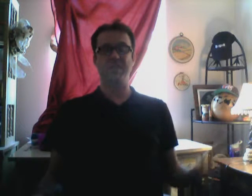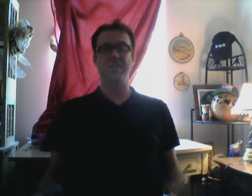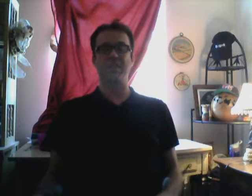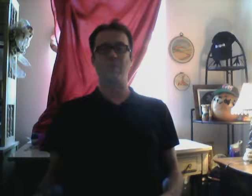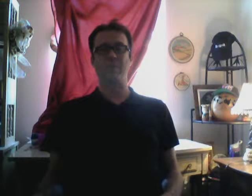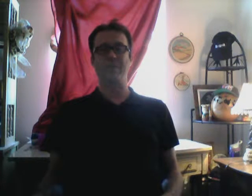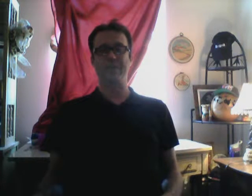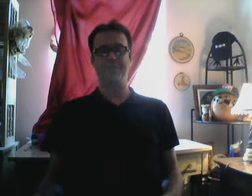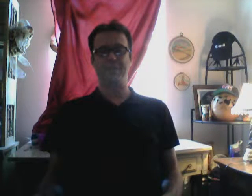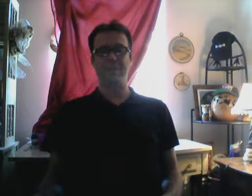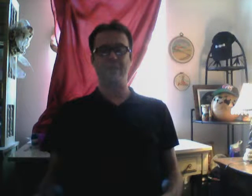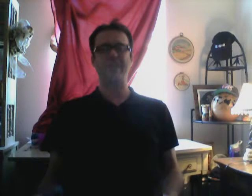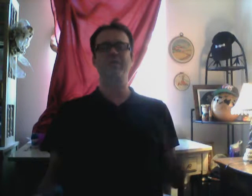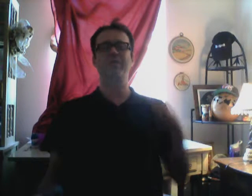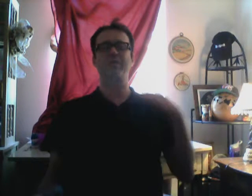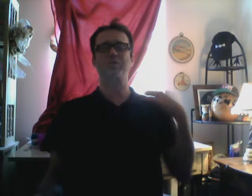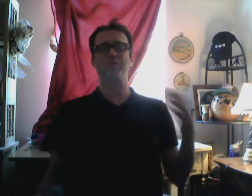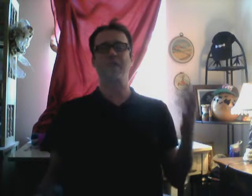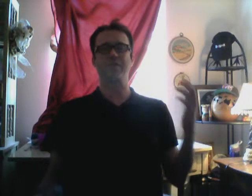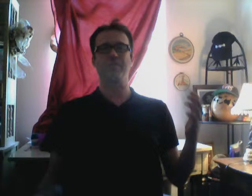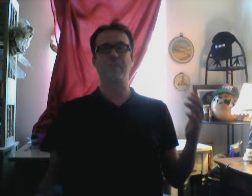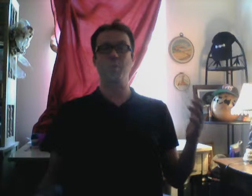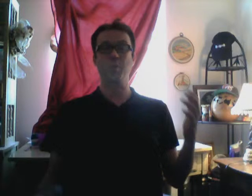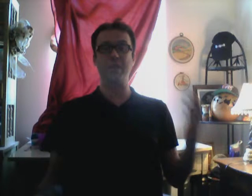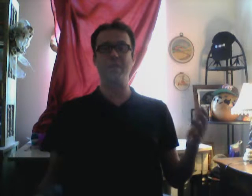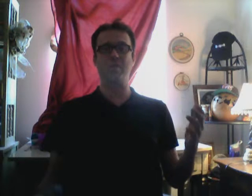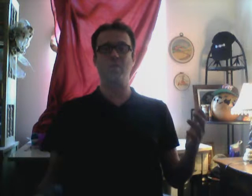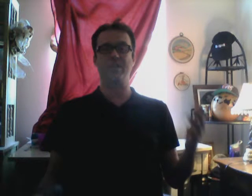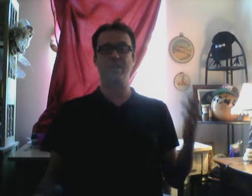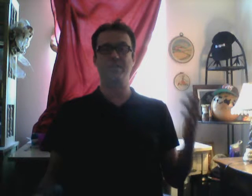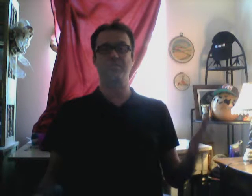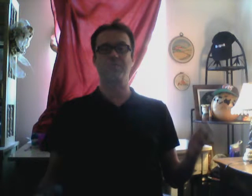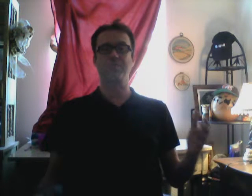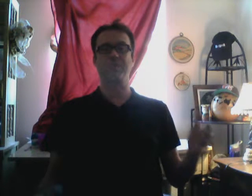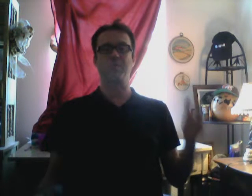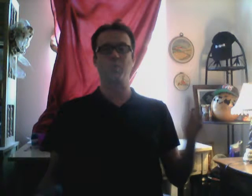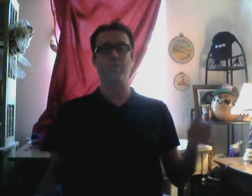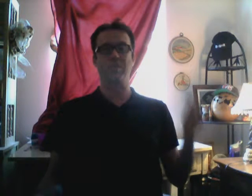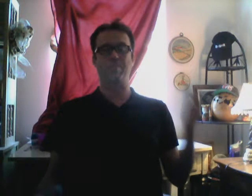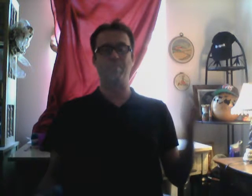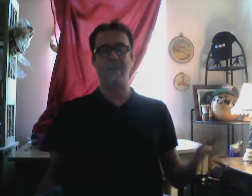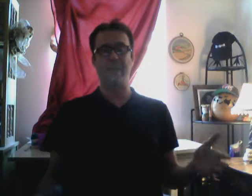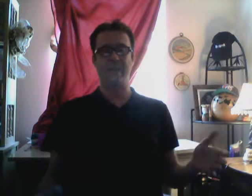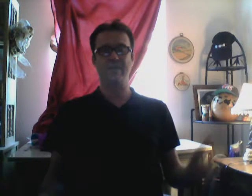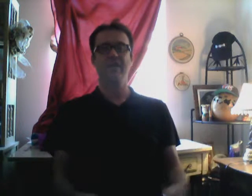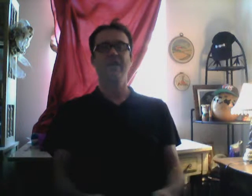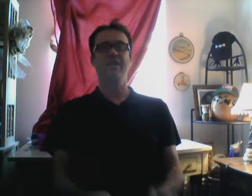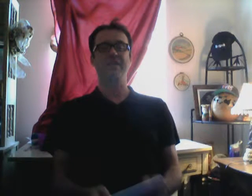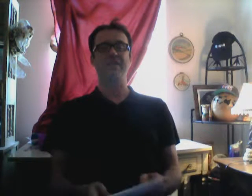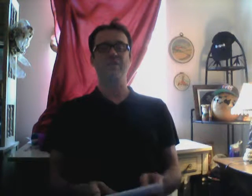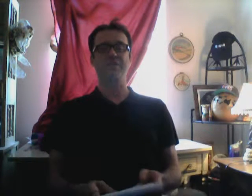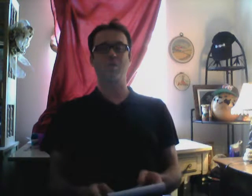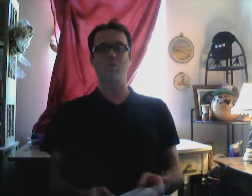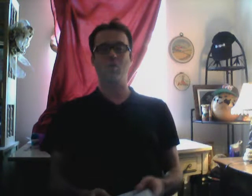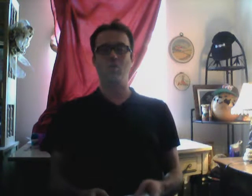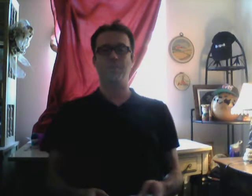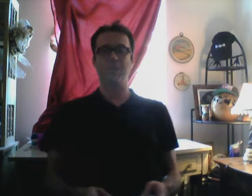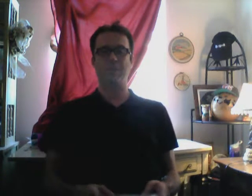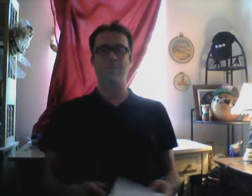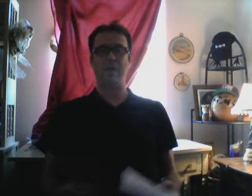can get away with anything. Now. That's what they were trying to do. They really wanted to. Screw me. Real bad. That was the whole. Thing about.